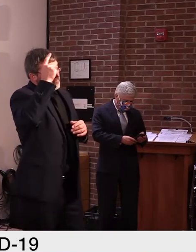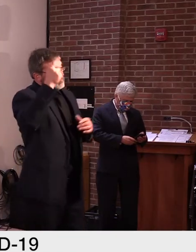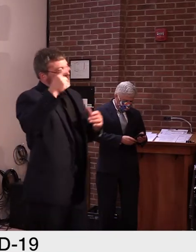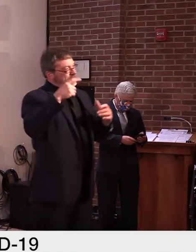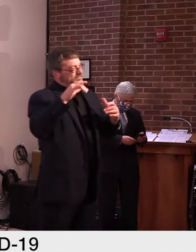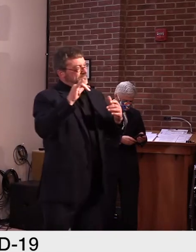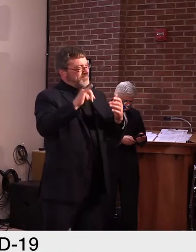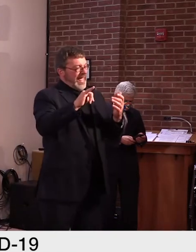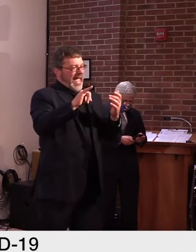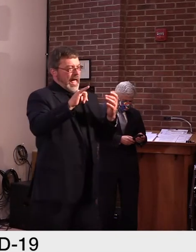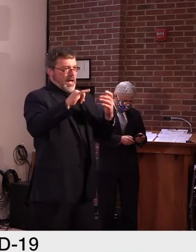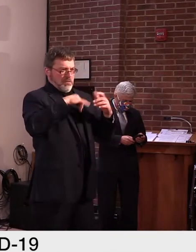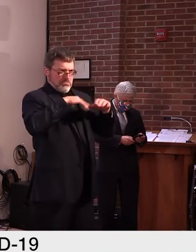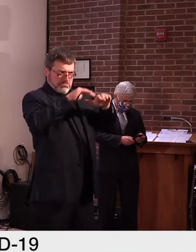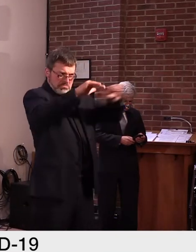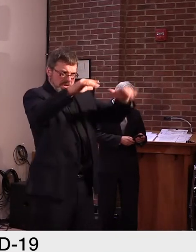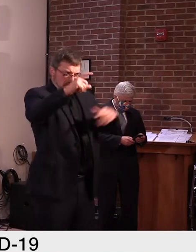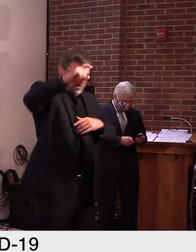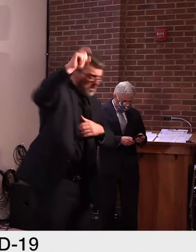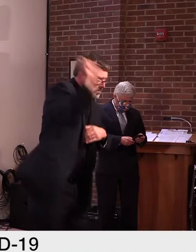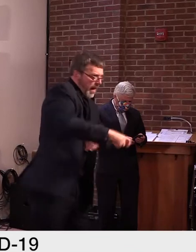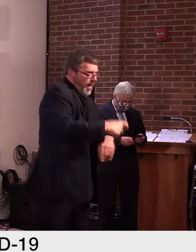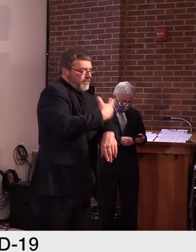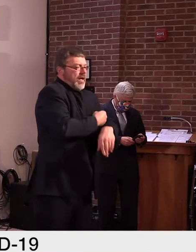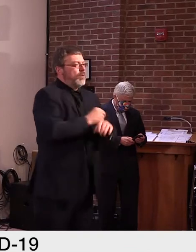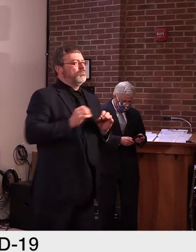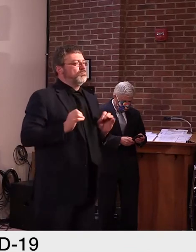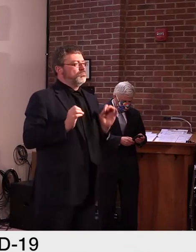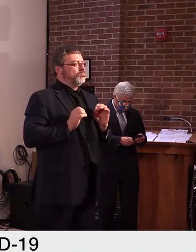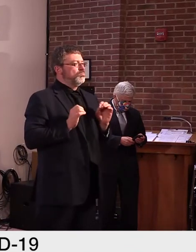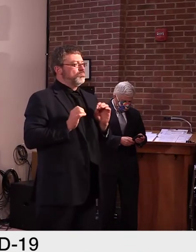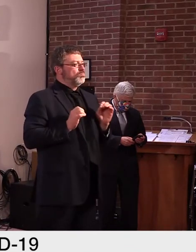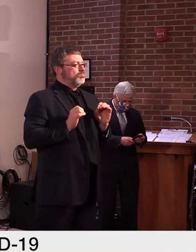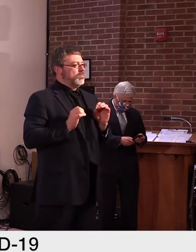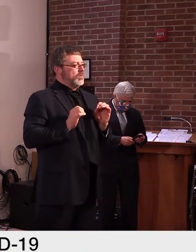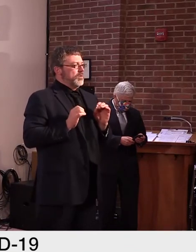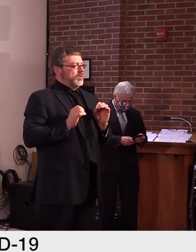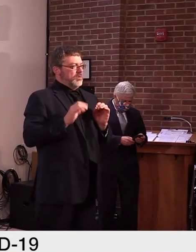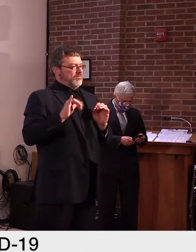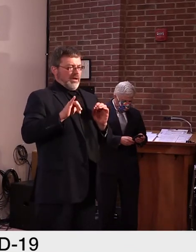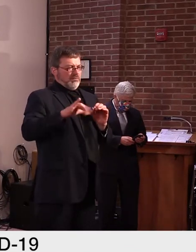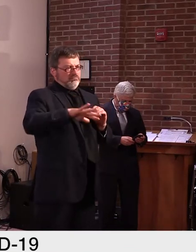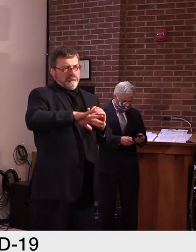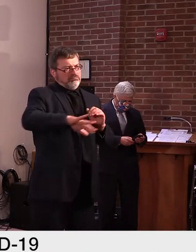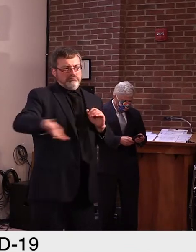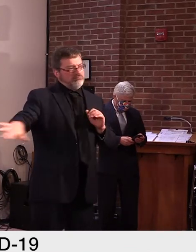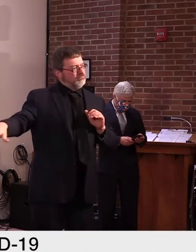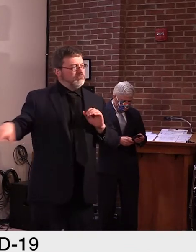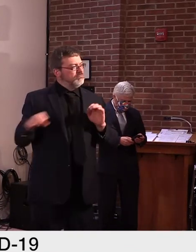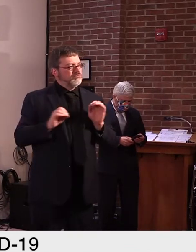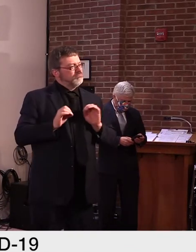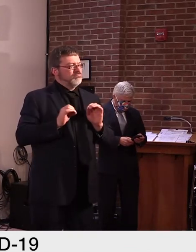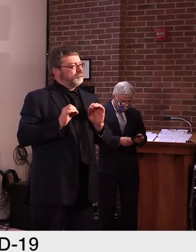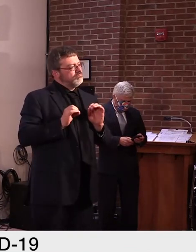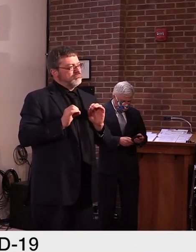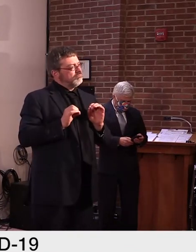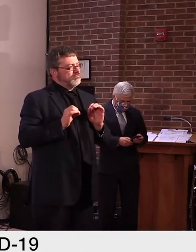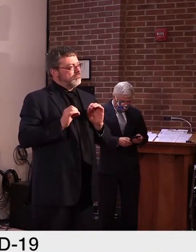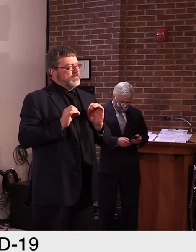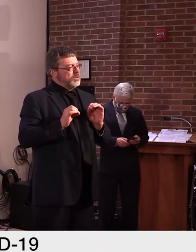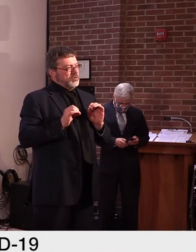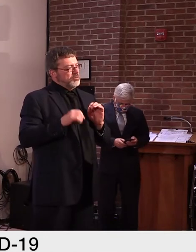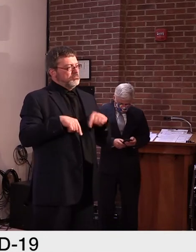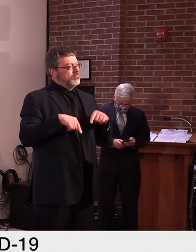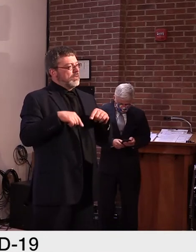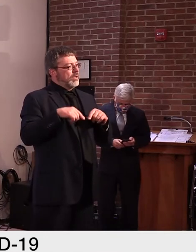just to take that off the table at the moment that, that has not been, um, anything, anyone